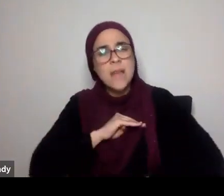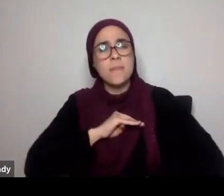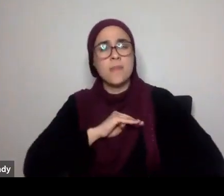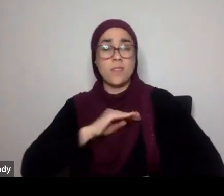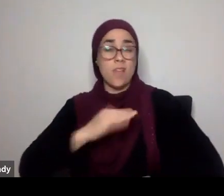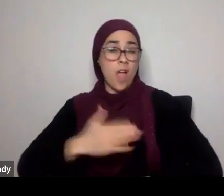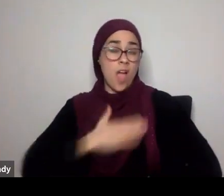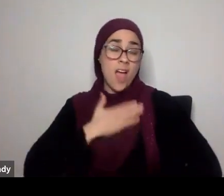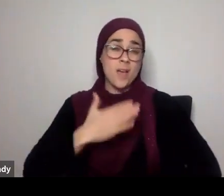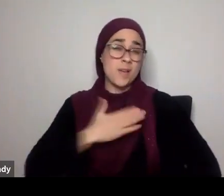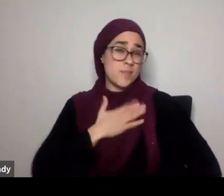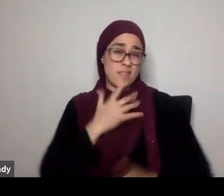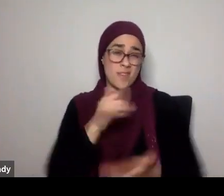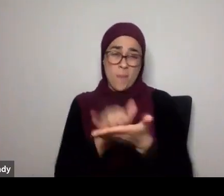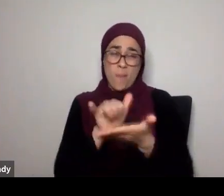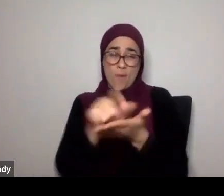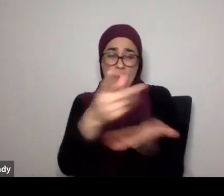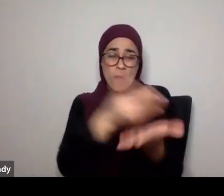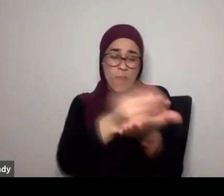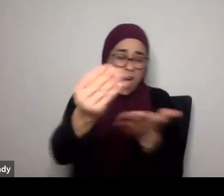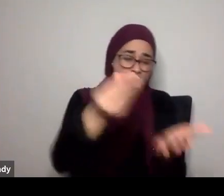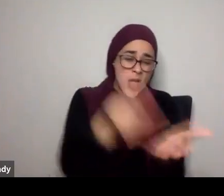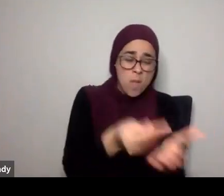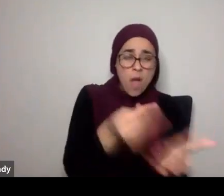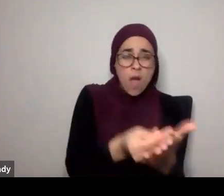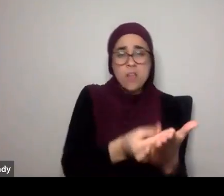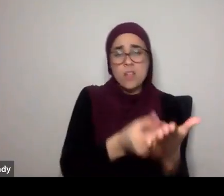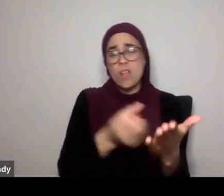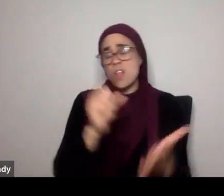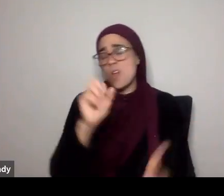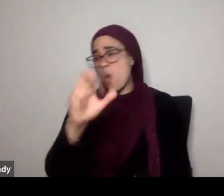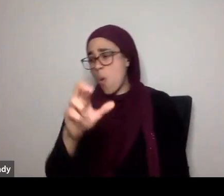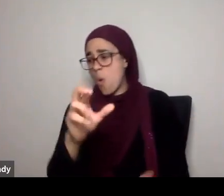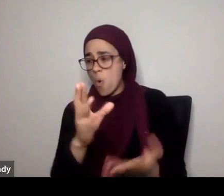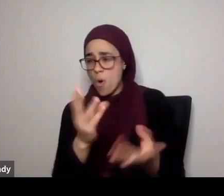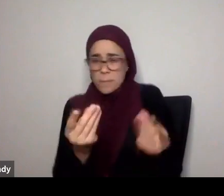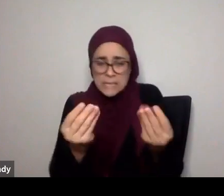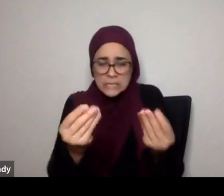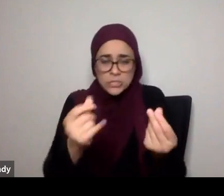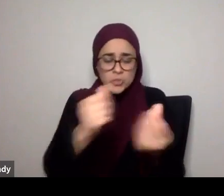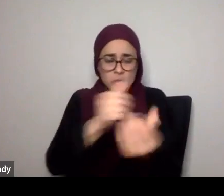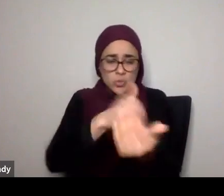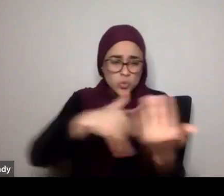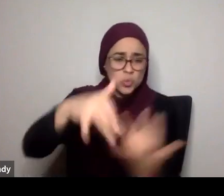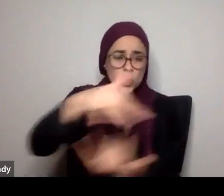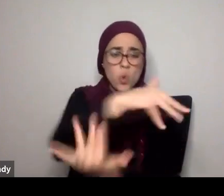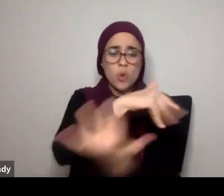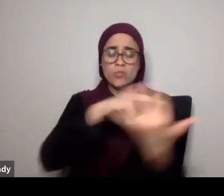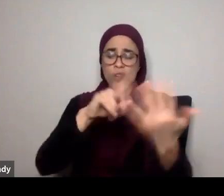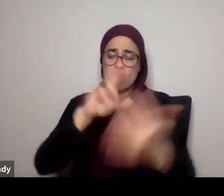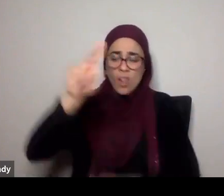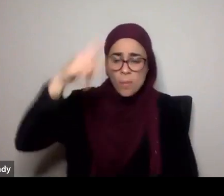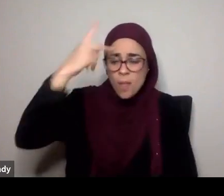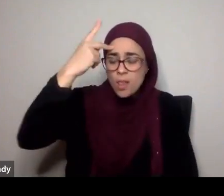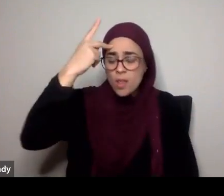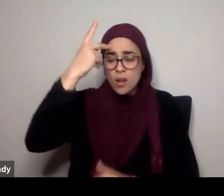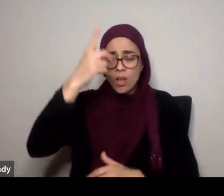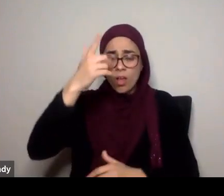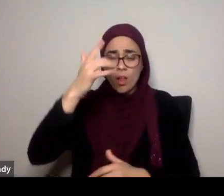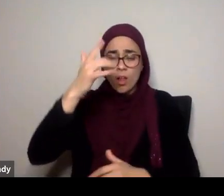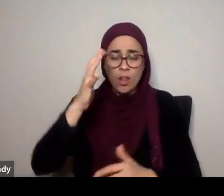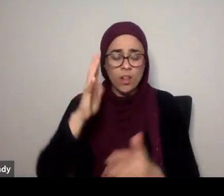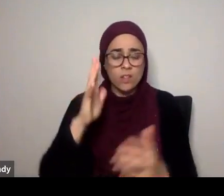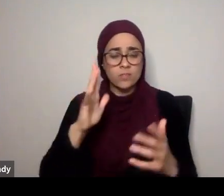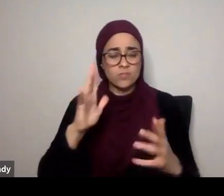you know, bought with money, or purchased, with, you know, social, and political, connections,